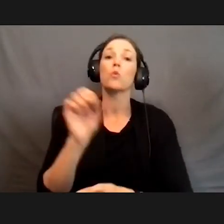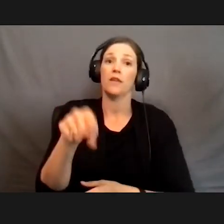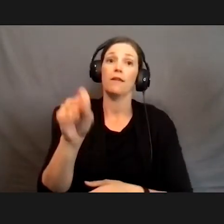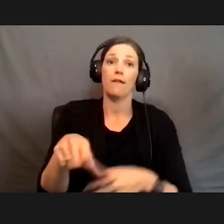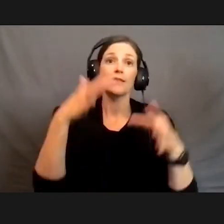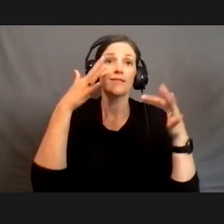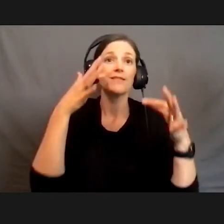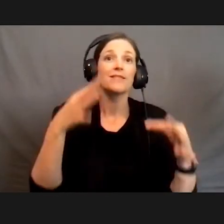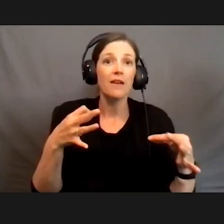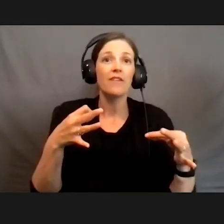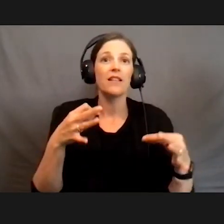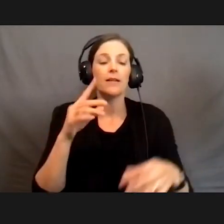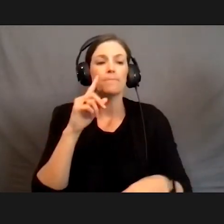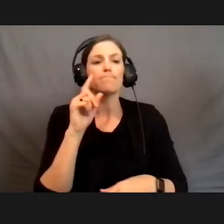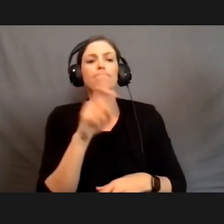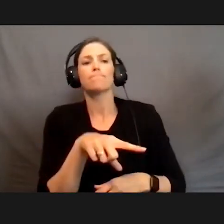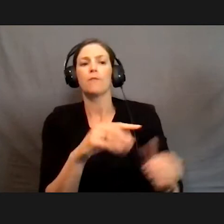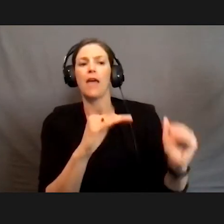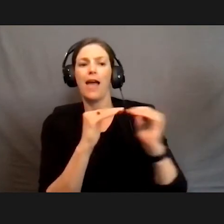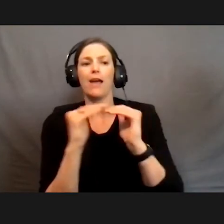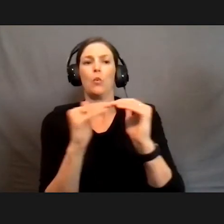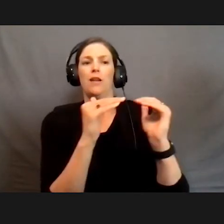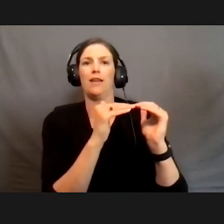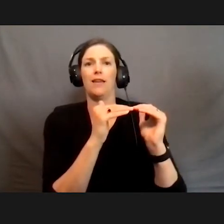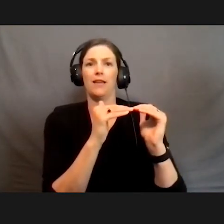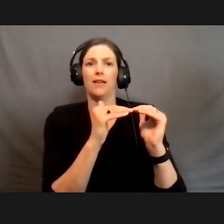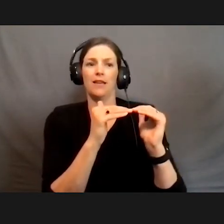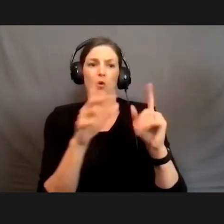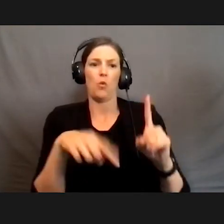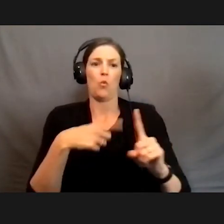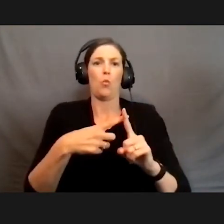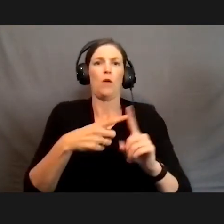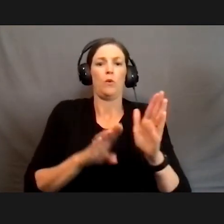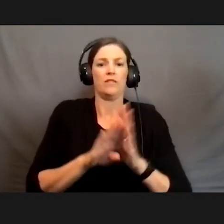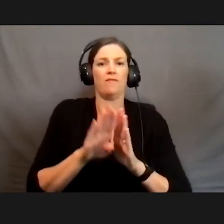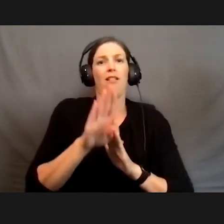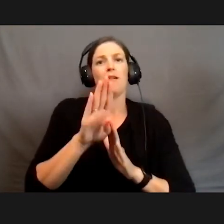with an eye on equity when we work on these course redesigns.